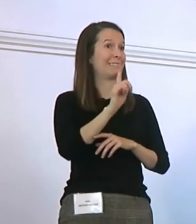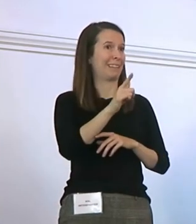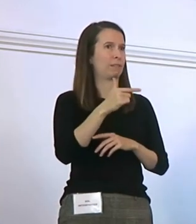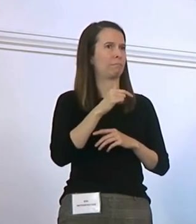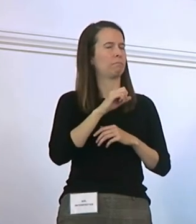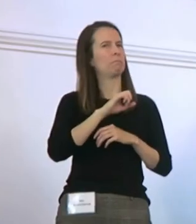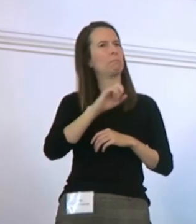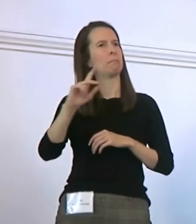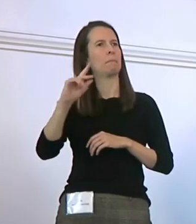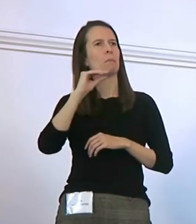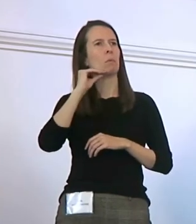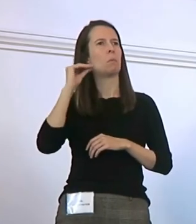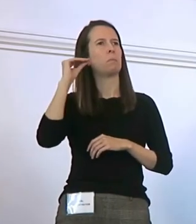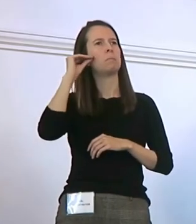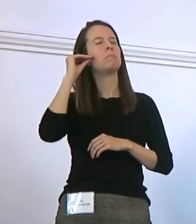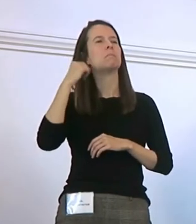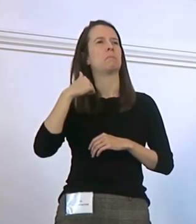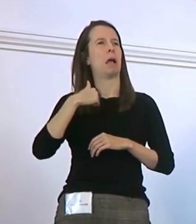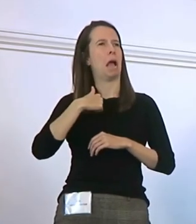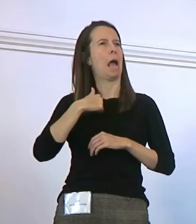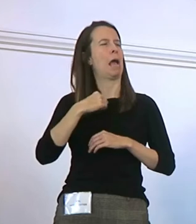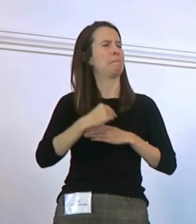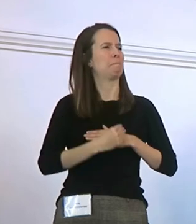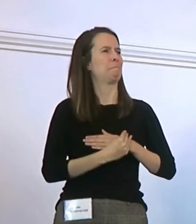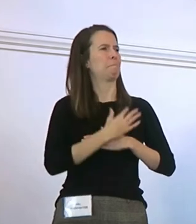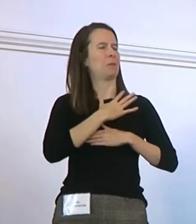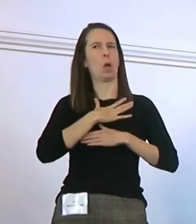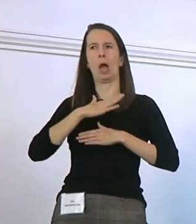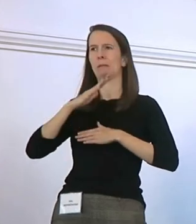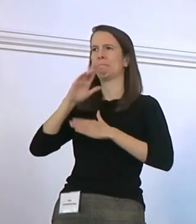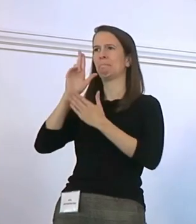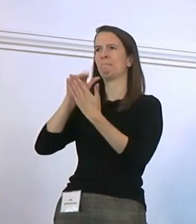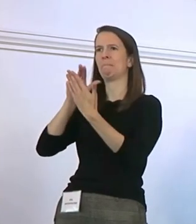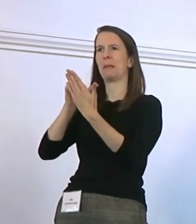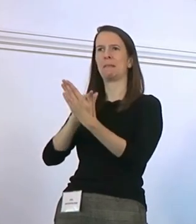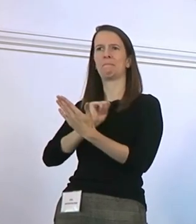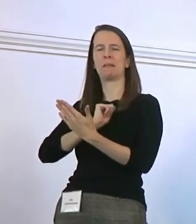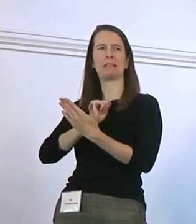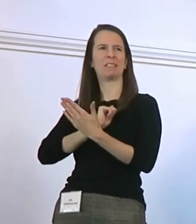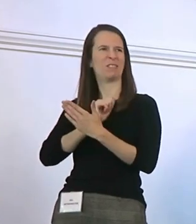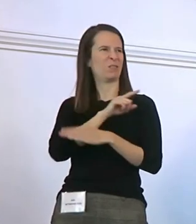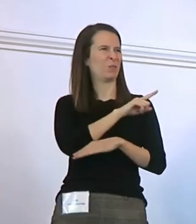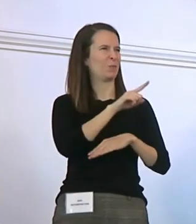and I'm going to paint something because you inspire me.